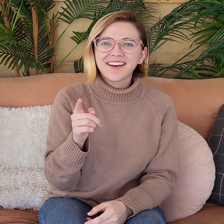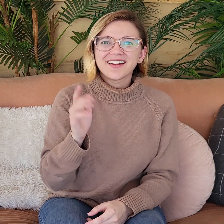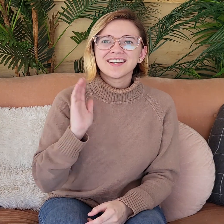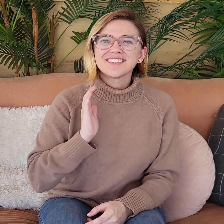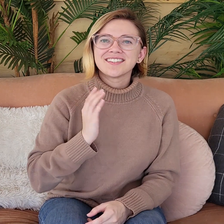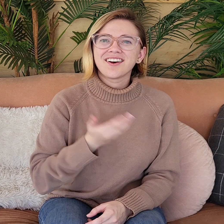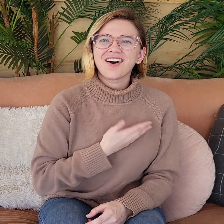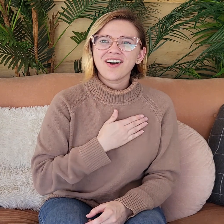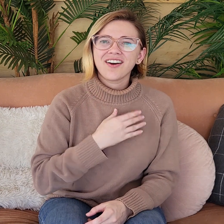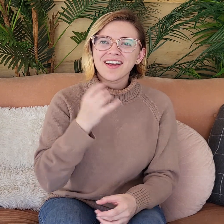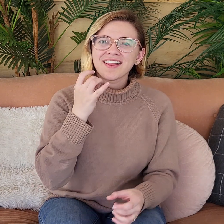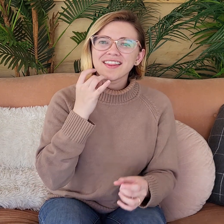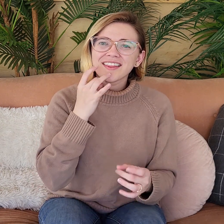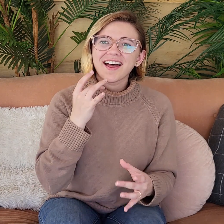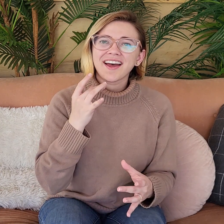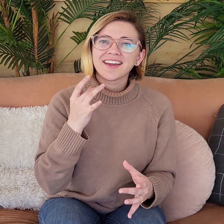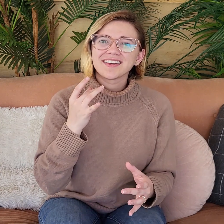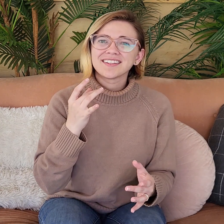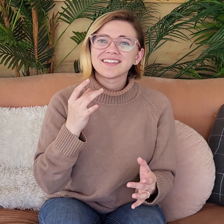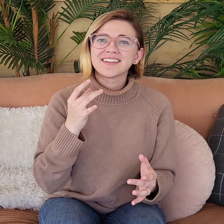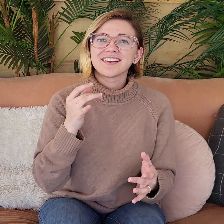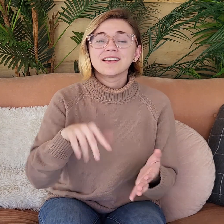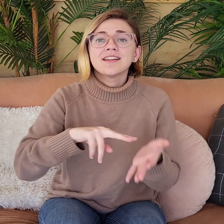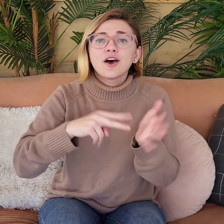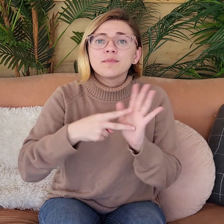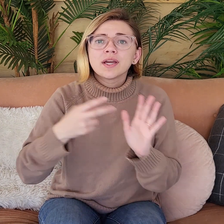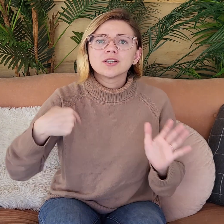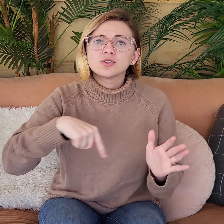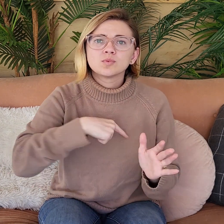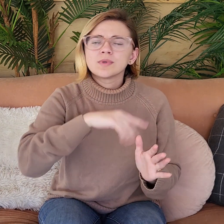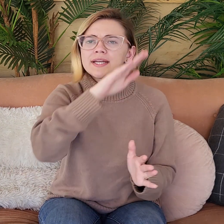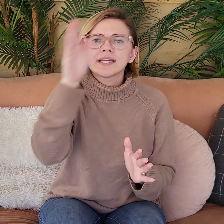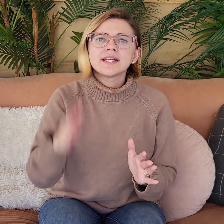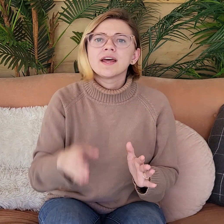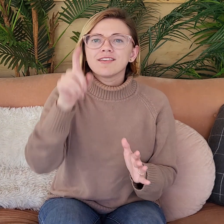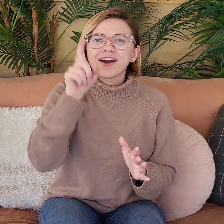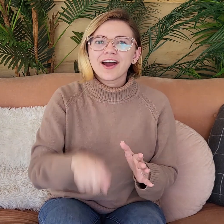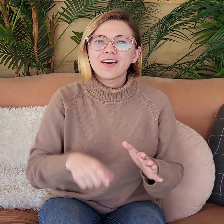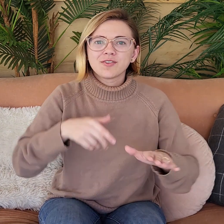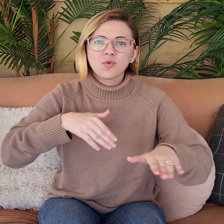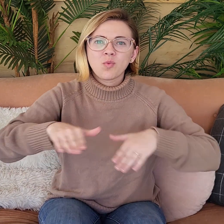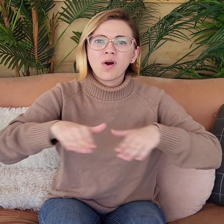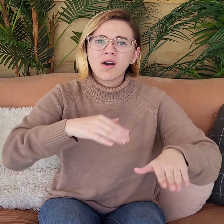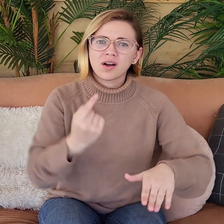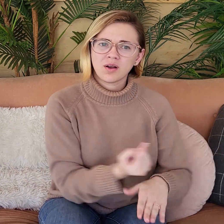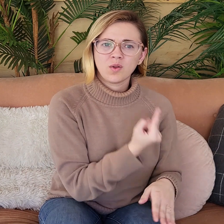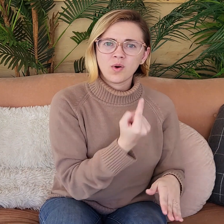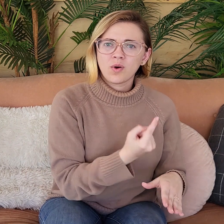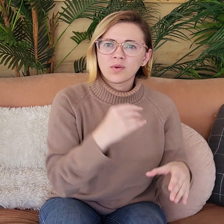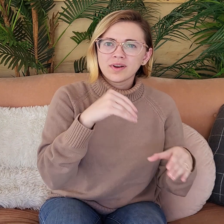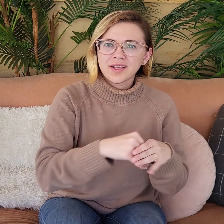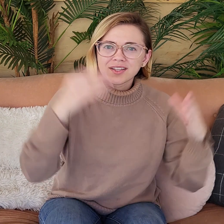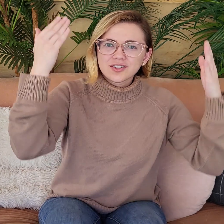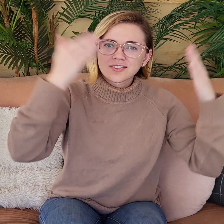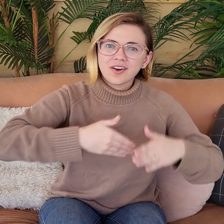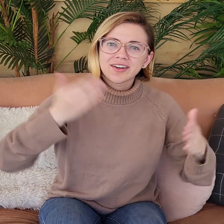Jesus, he is our light. That means that we never